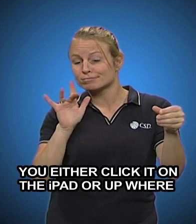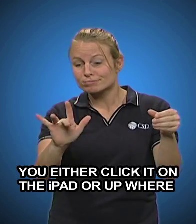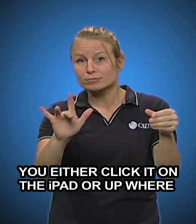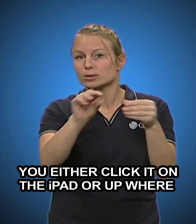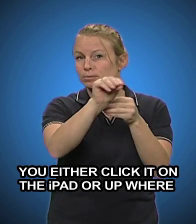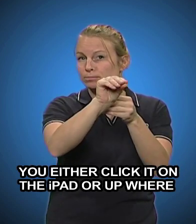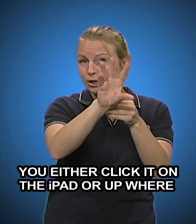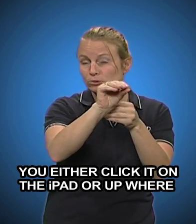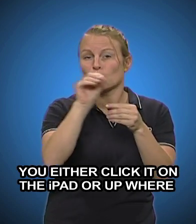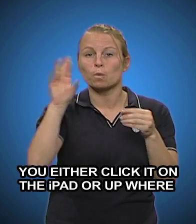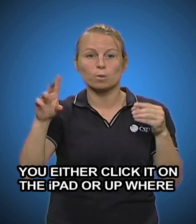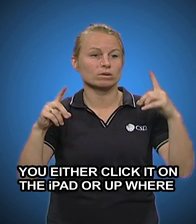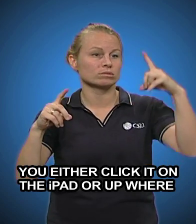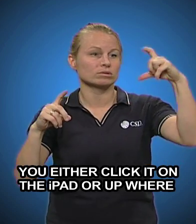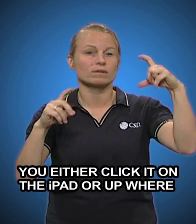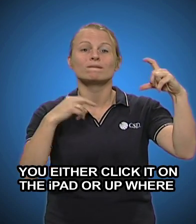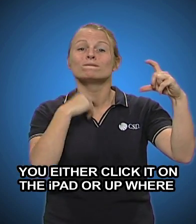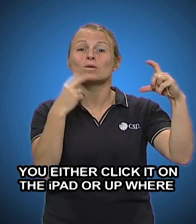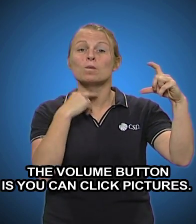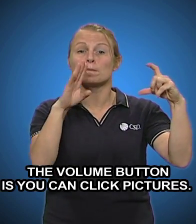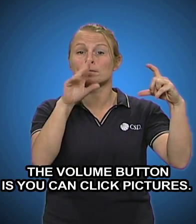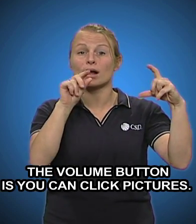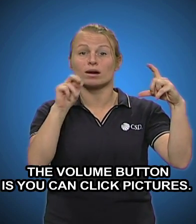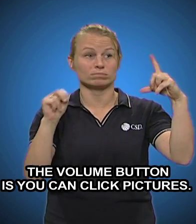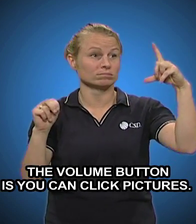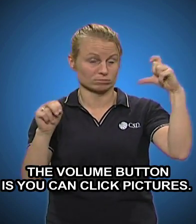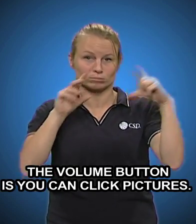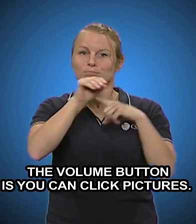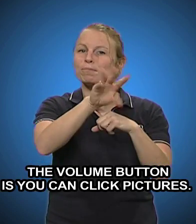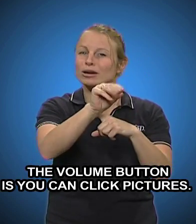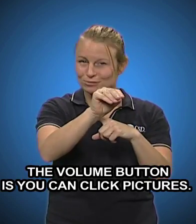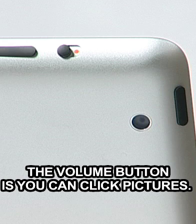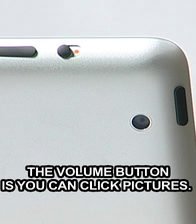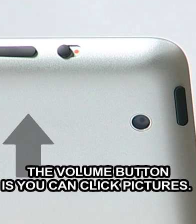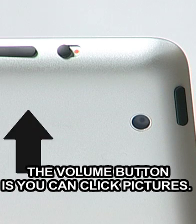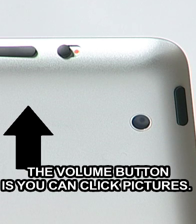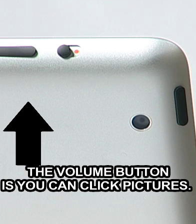click it on the iPad, or up where the volume button is, you can click pictures.